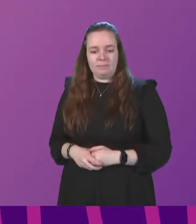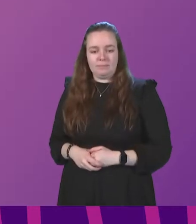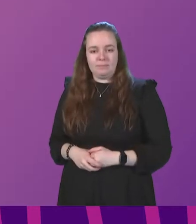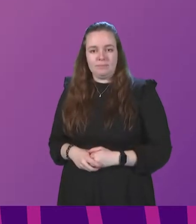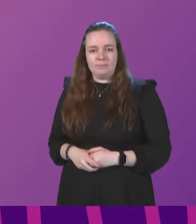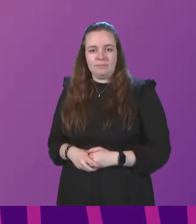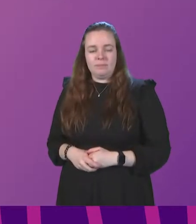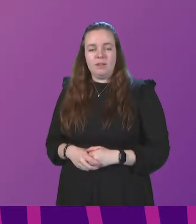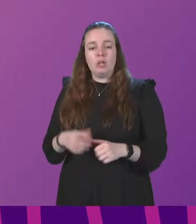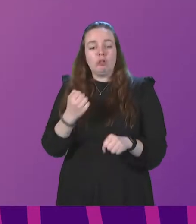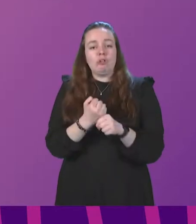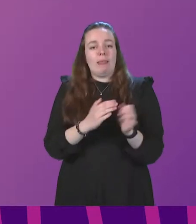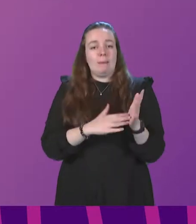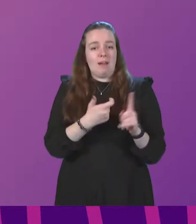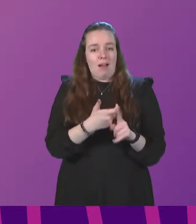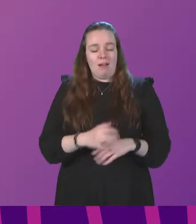Julian McKay.